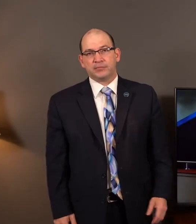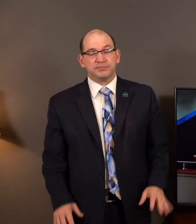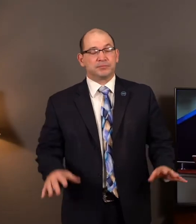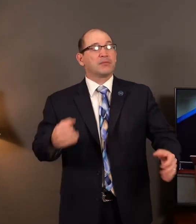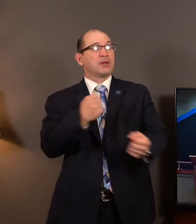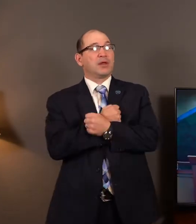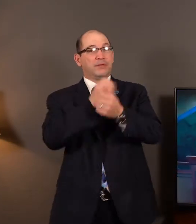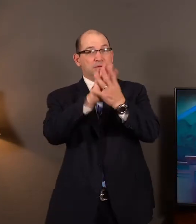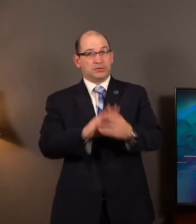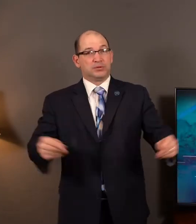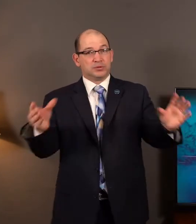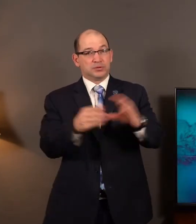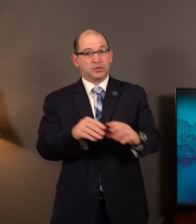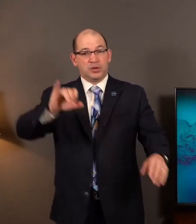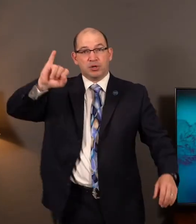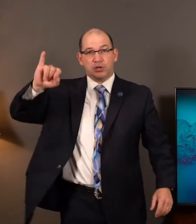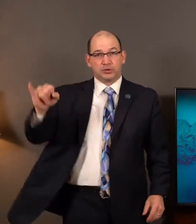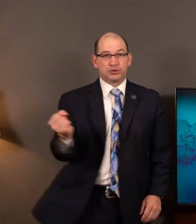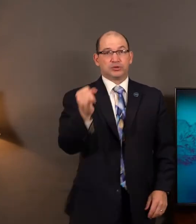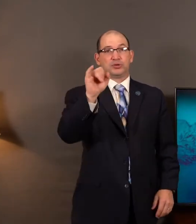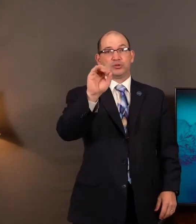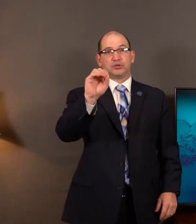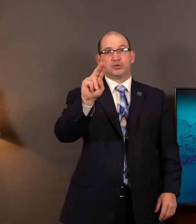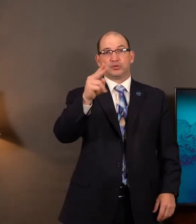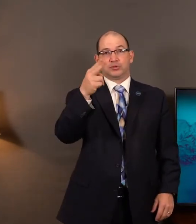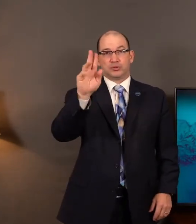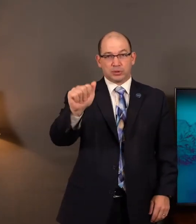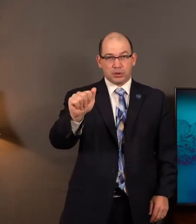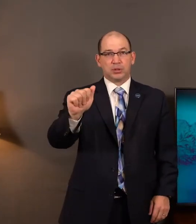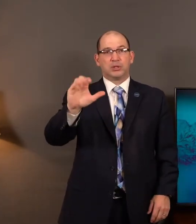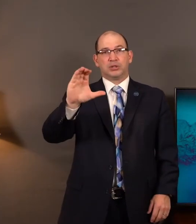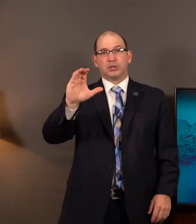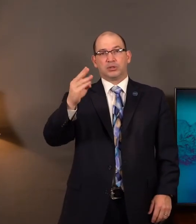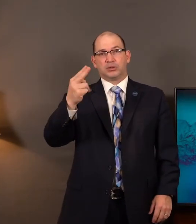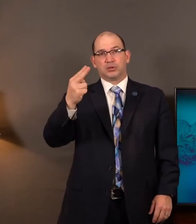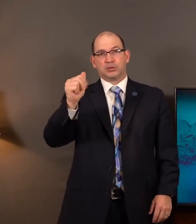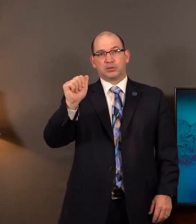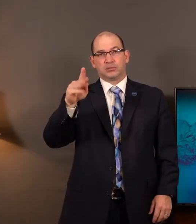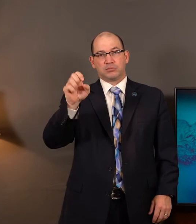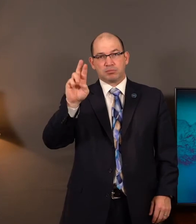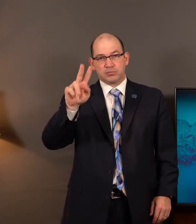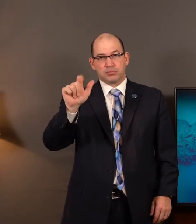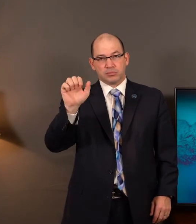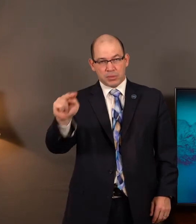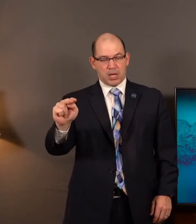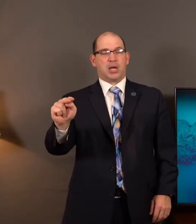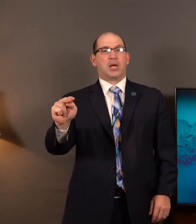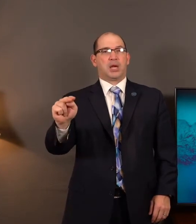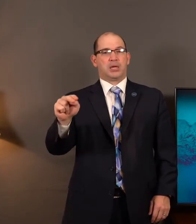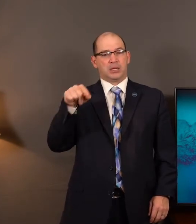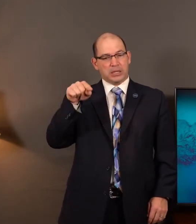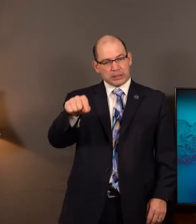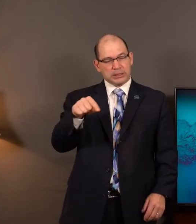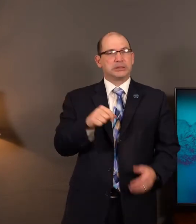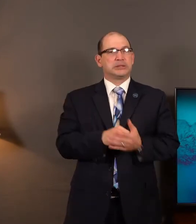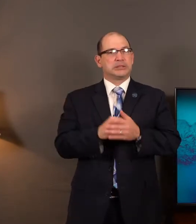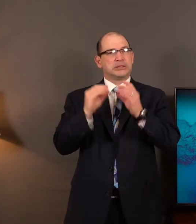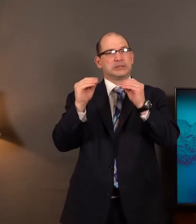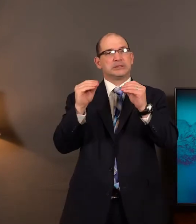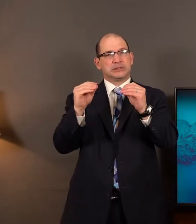Chamberlain. Joshua Chamberlain was an English teacher. He was actually an English college professor in the state of Maine.